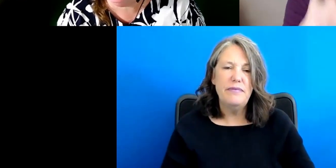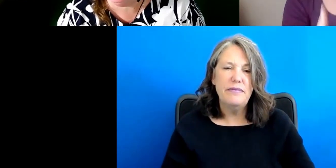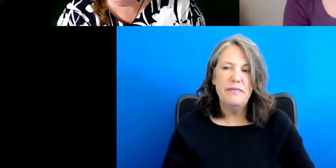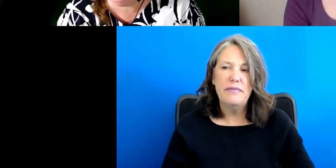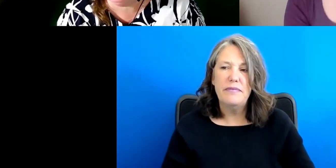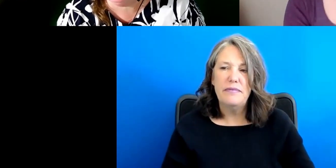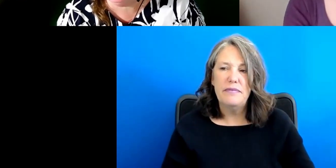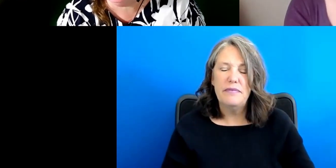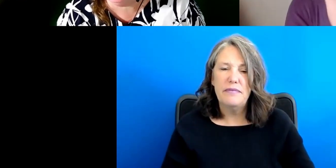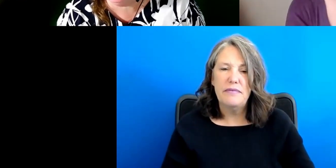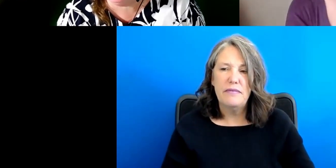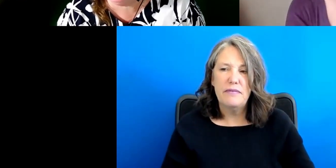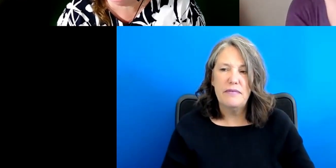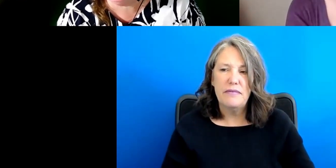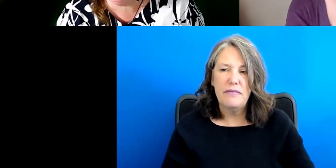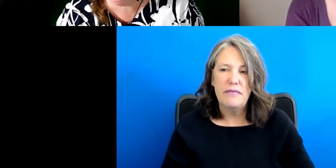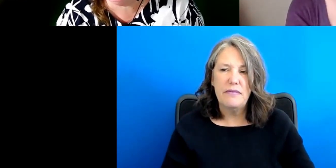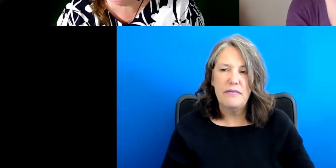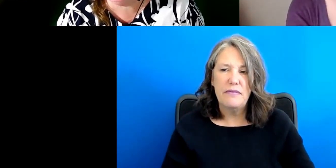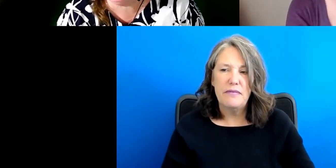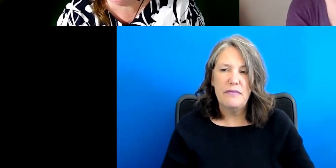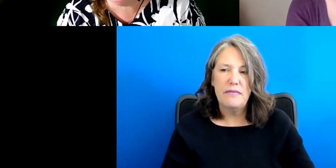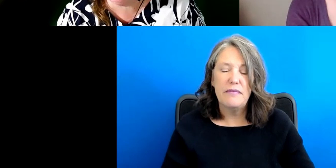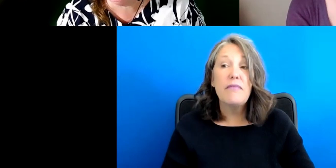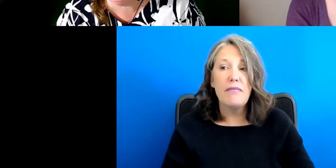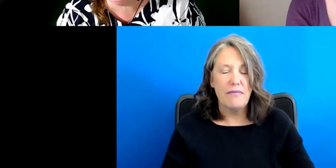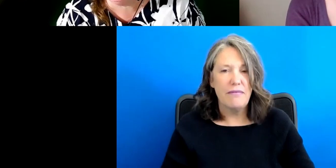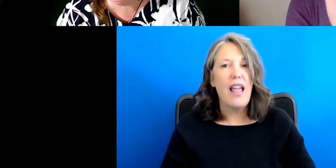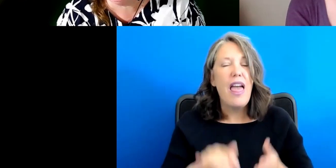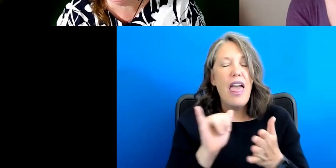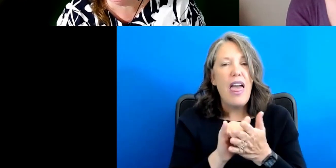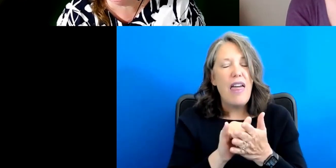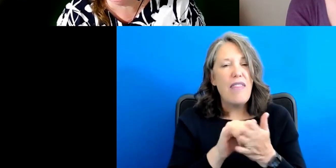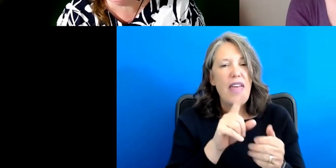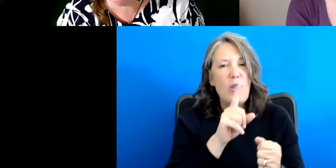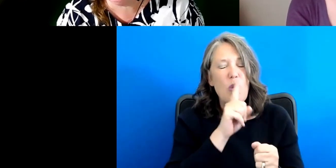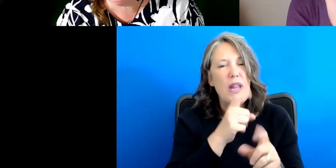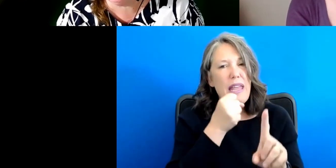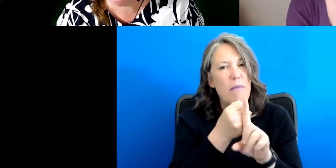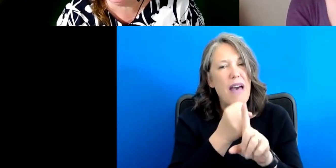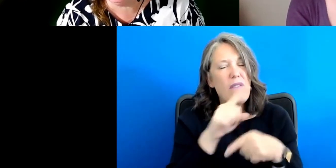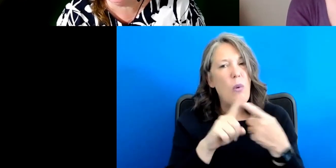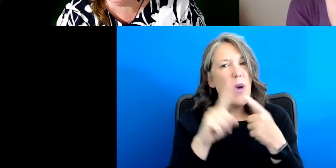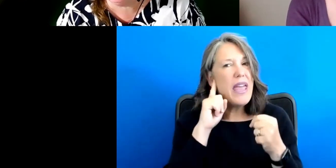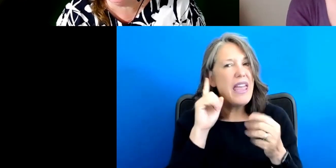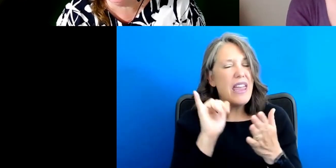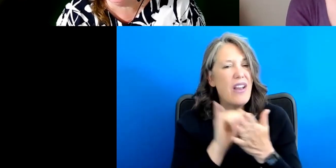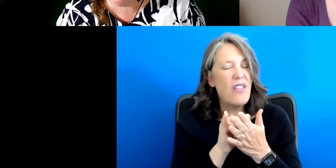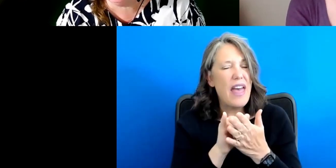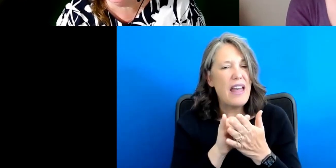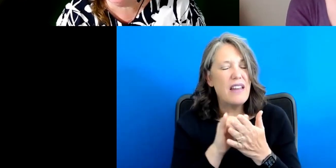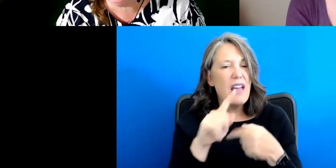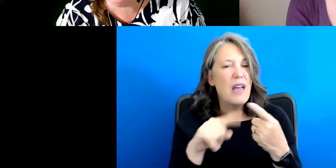So that's an impactful statement. I think for the, for the students, especially there was a lot of discussion when we hear that in the